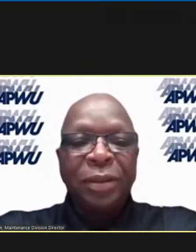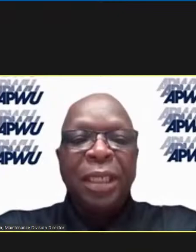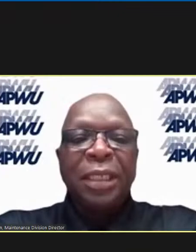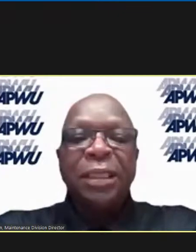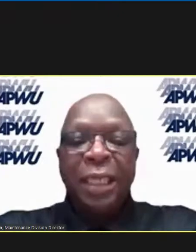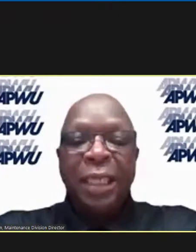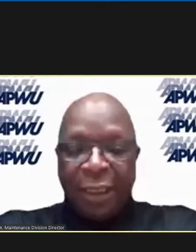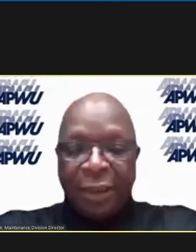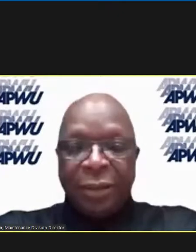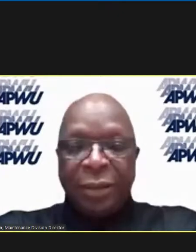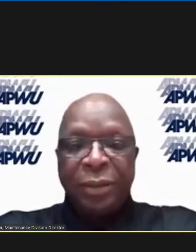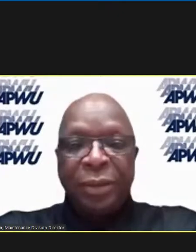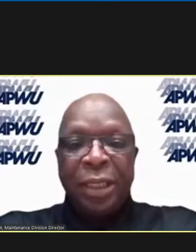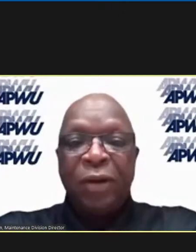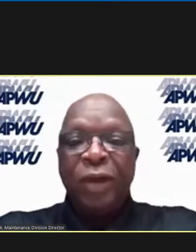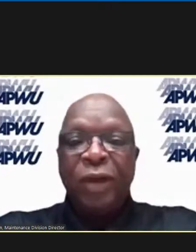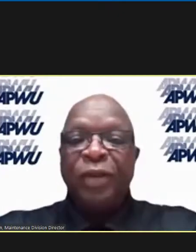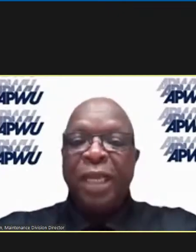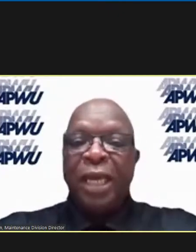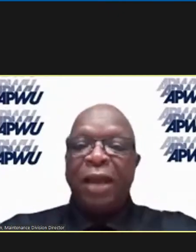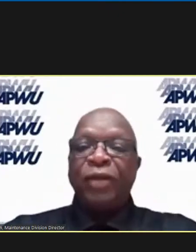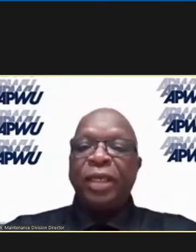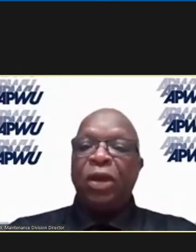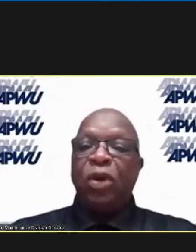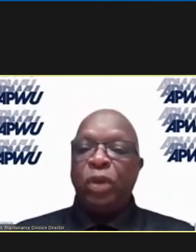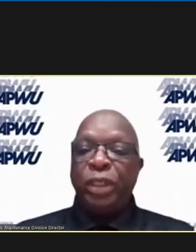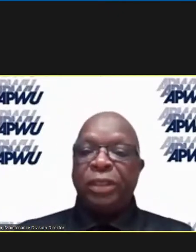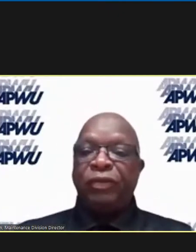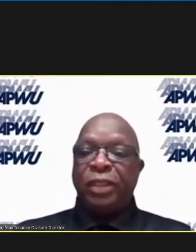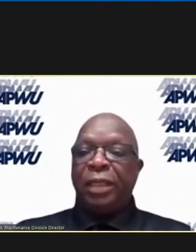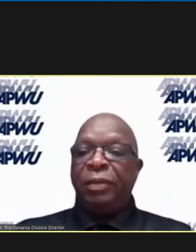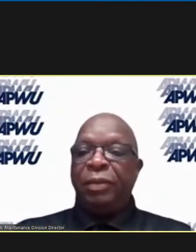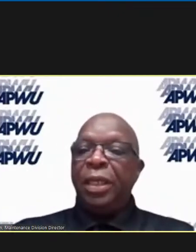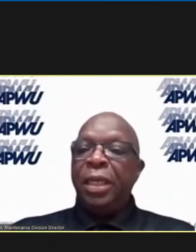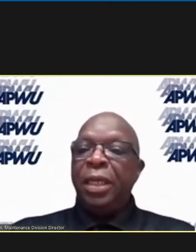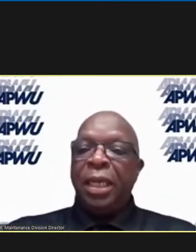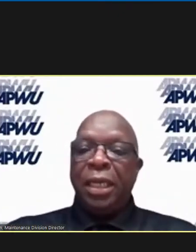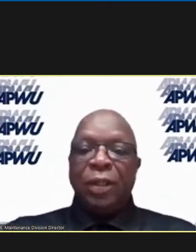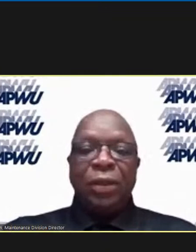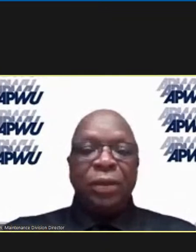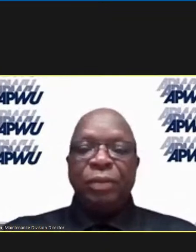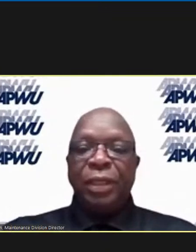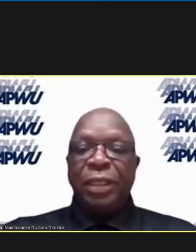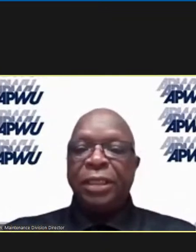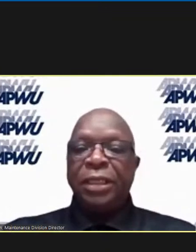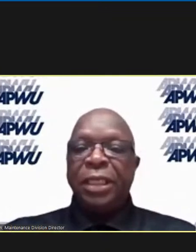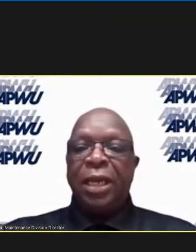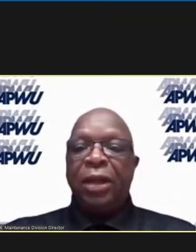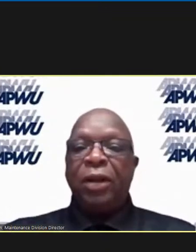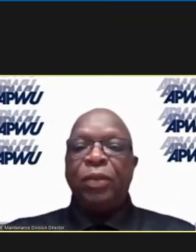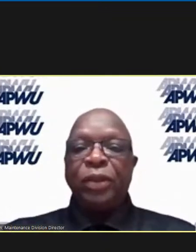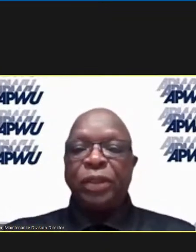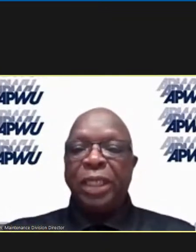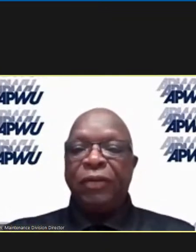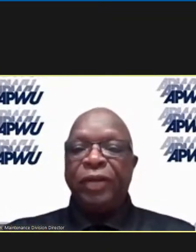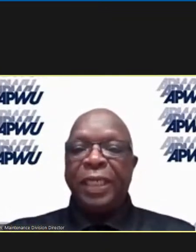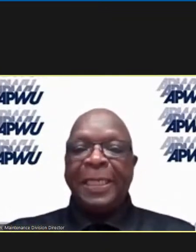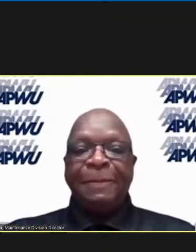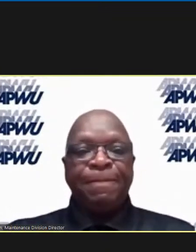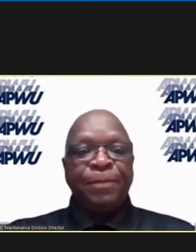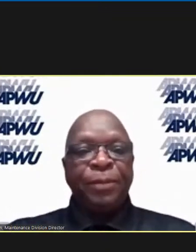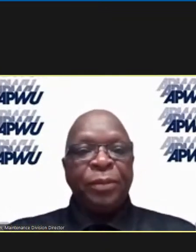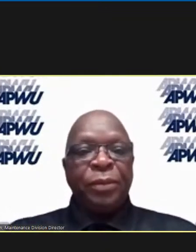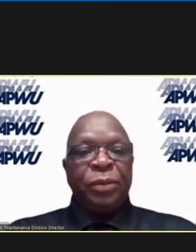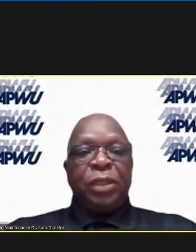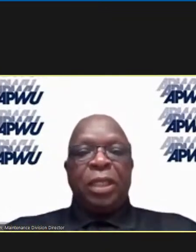daily. And we have been having a cohesive team, you know, meetings almost every